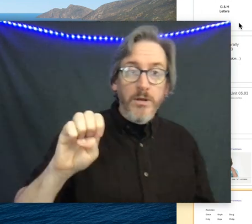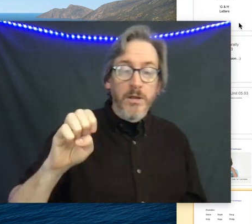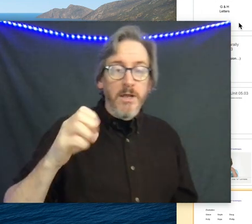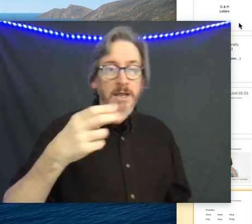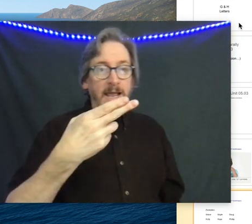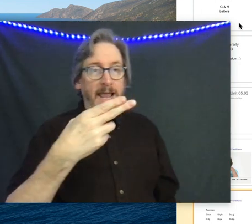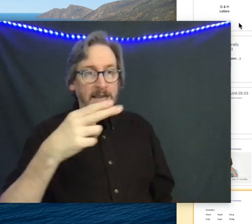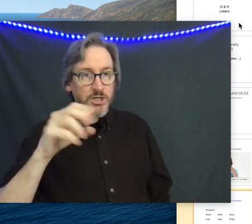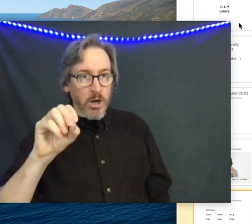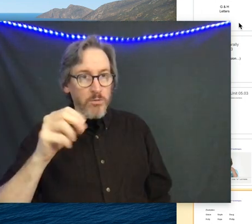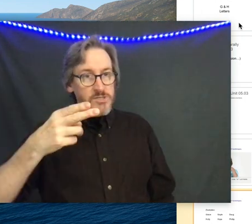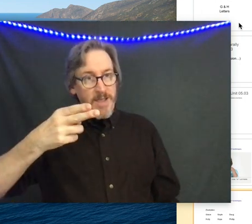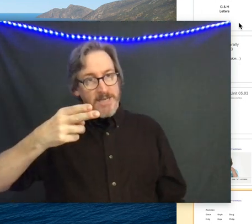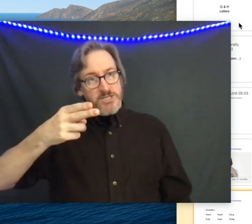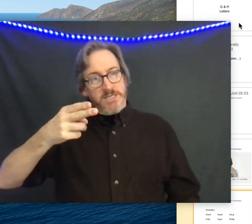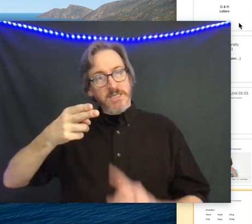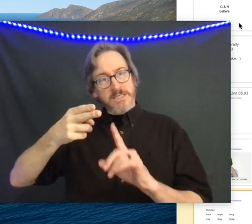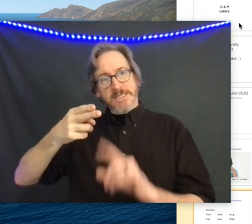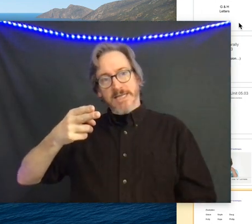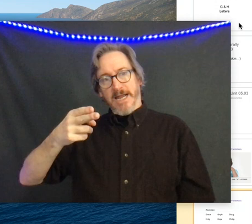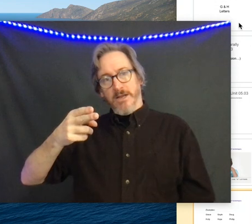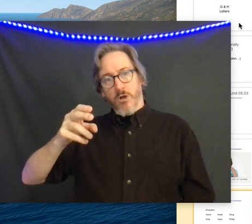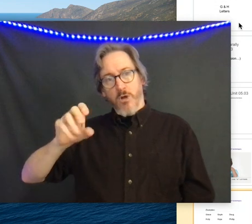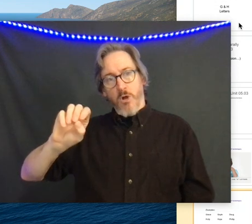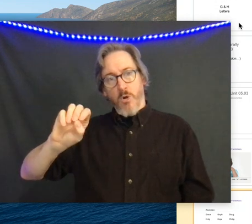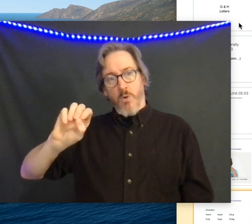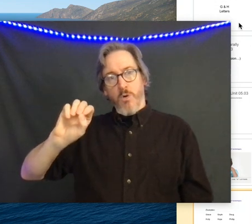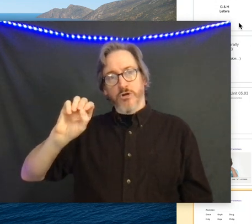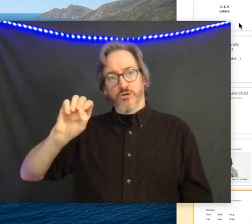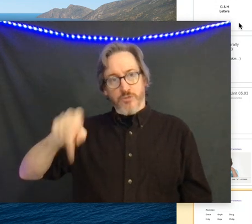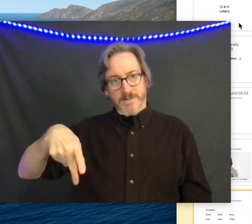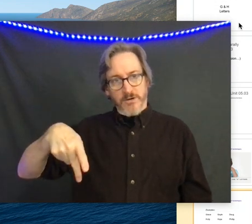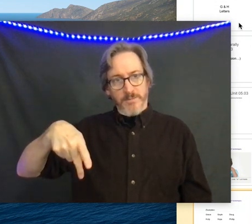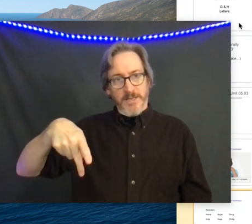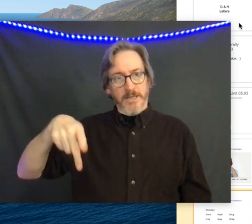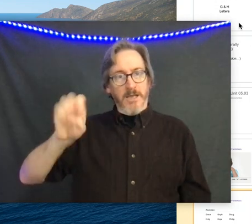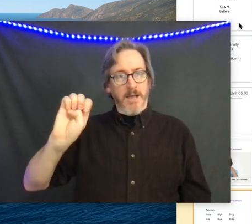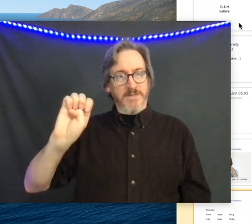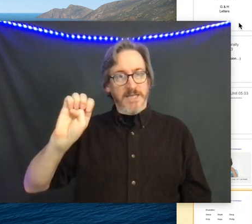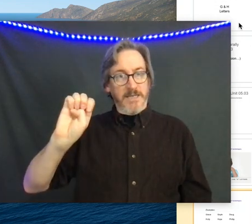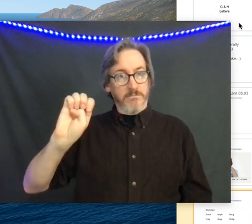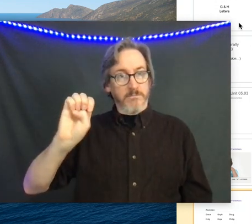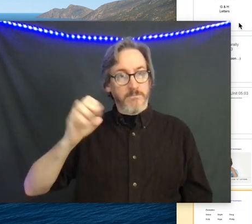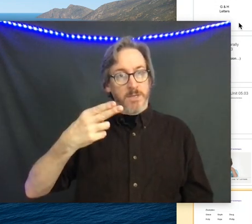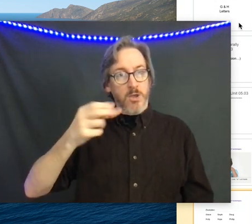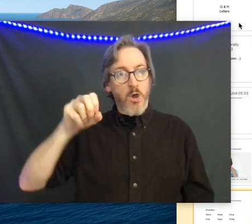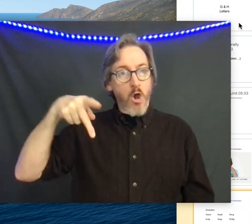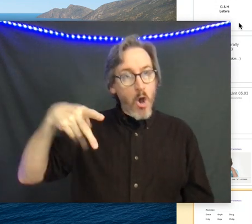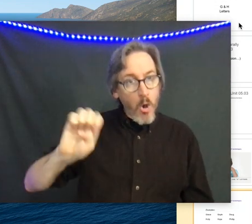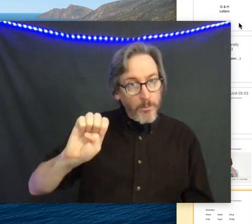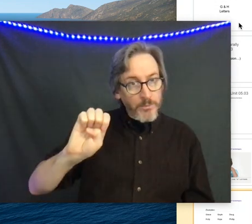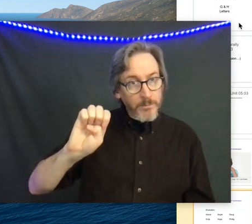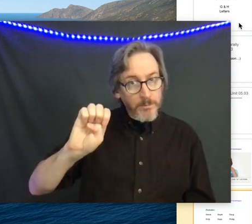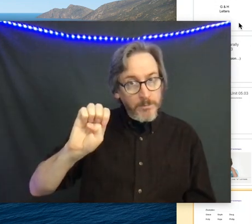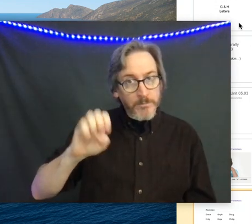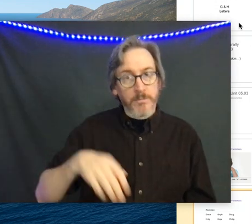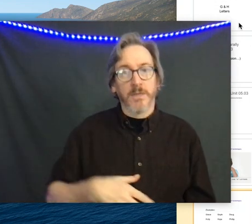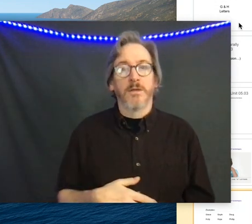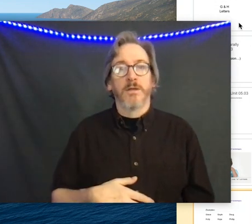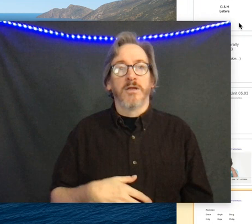Hope, H-O, so H is a little to the side, O, drop down to the P, up to the E. Hope.